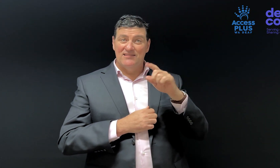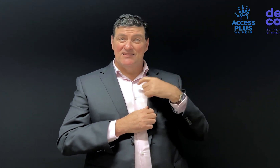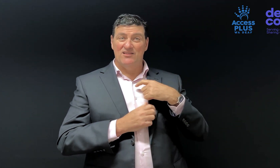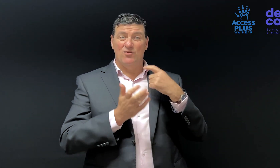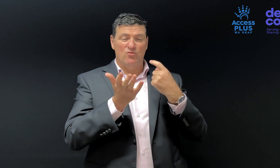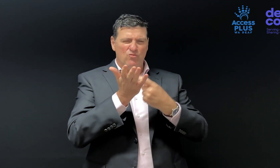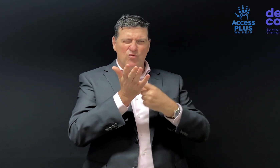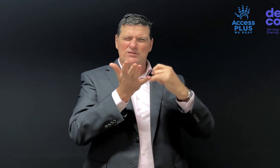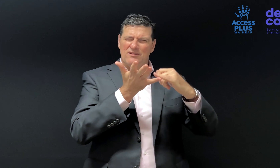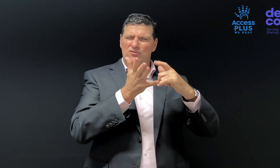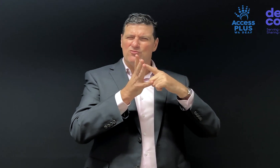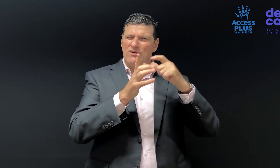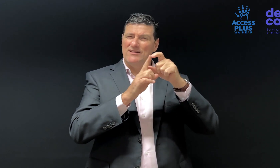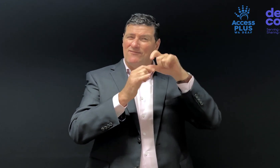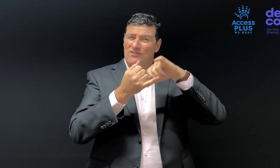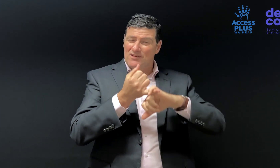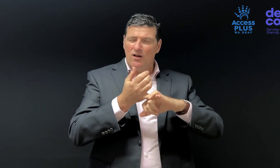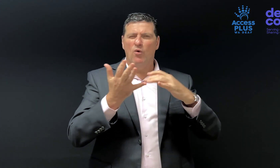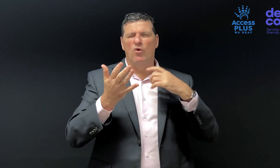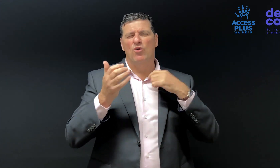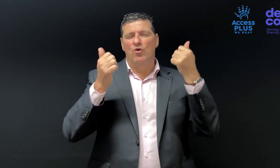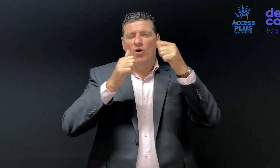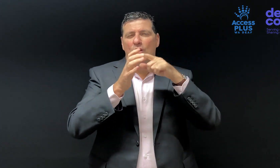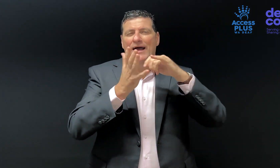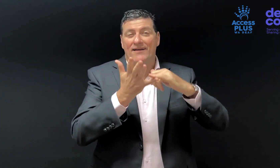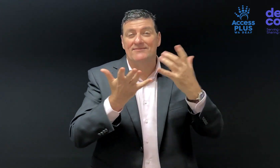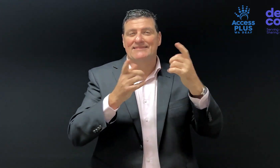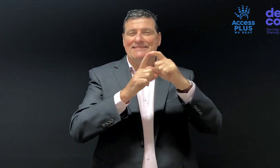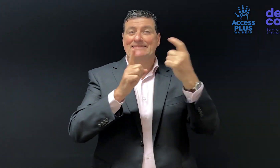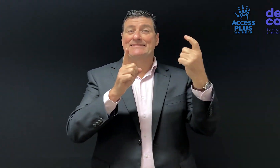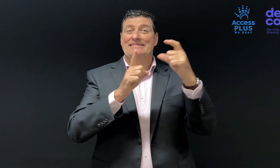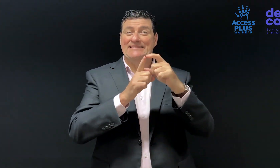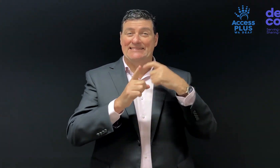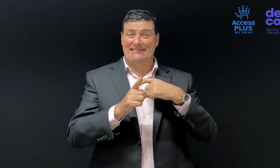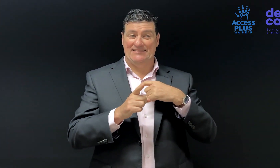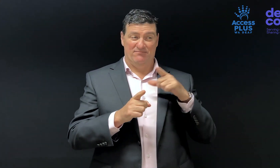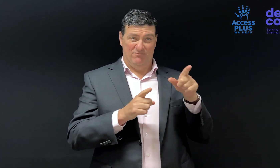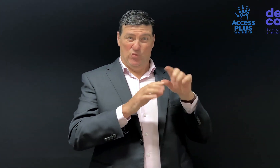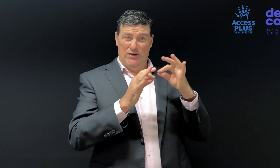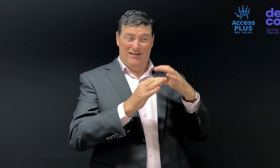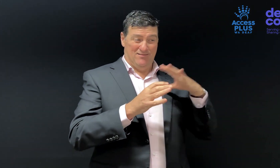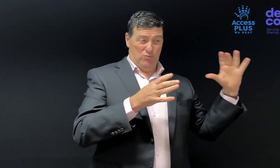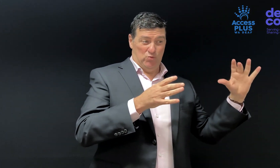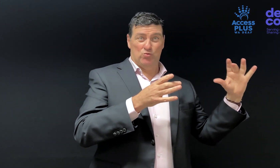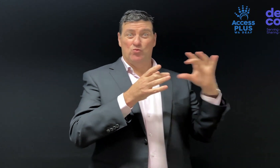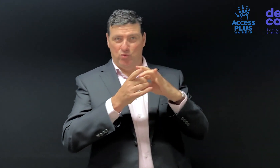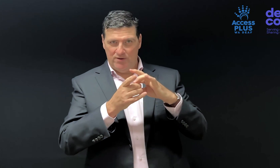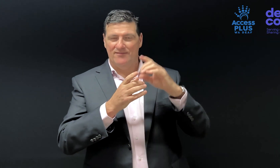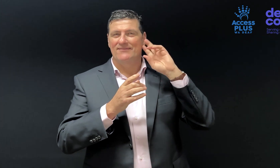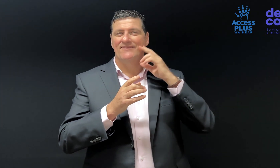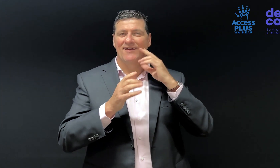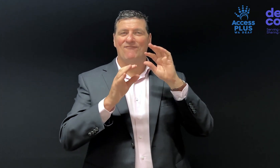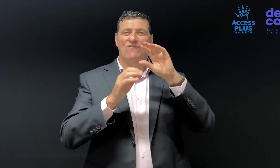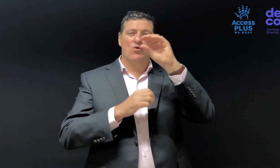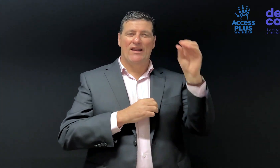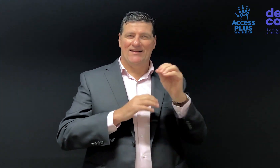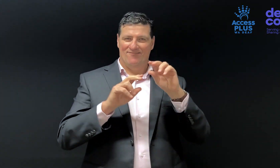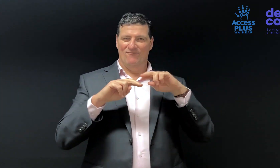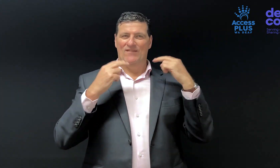Last year, the Royal South Australian Deaf Society, or Deaf Can Do as it's better known, joined Deaf Connect and